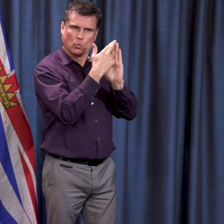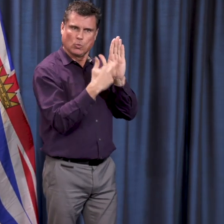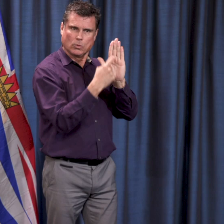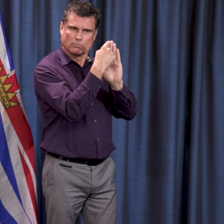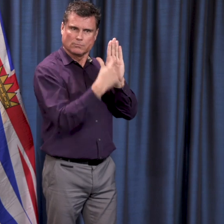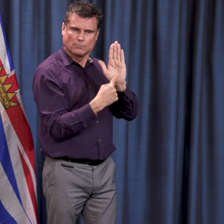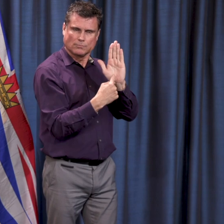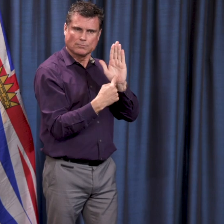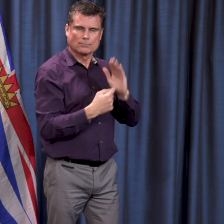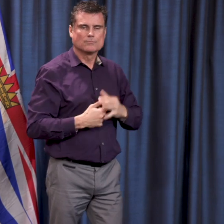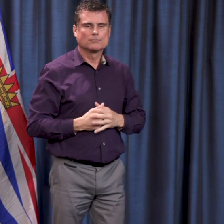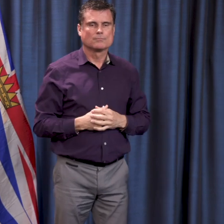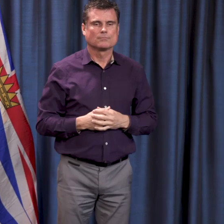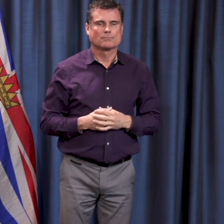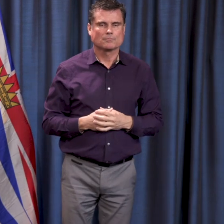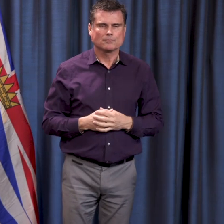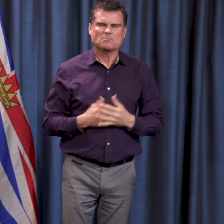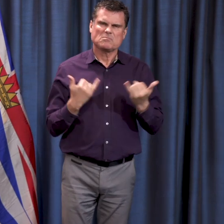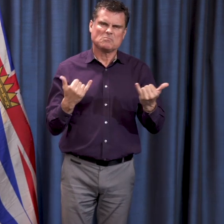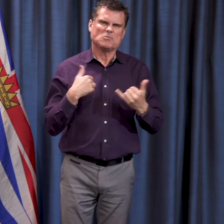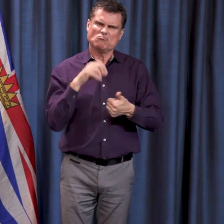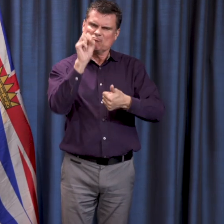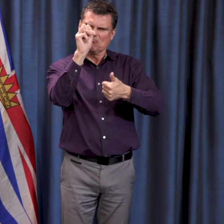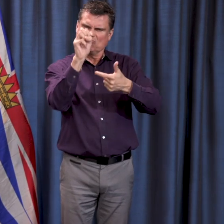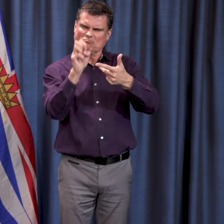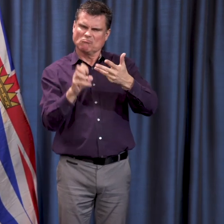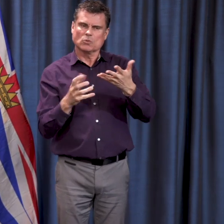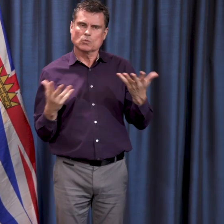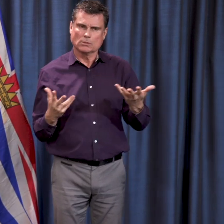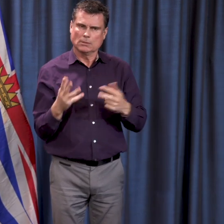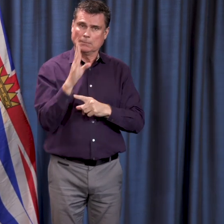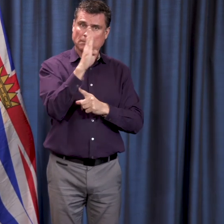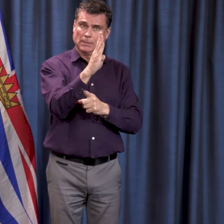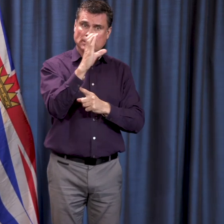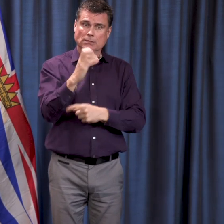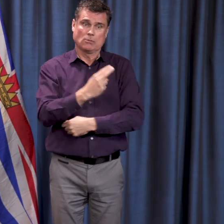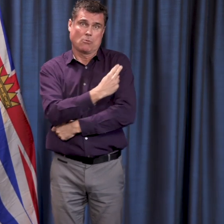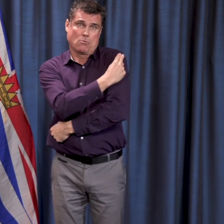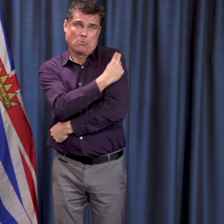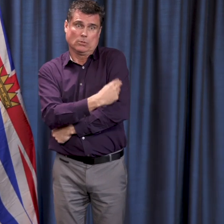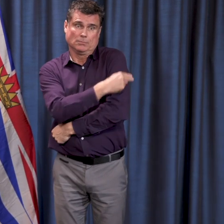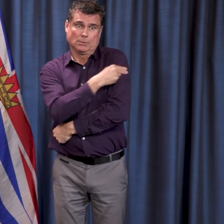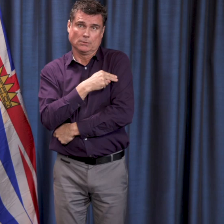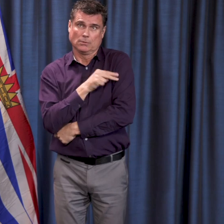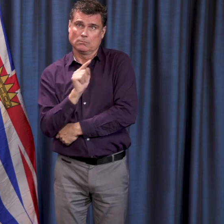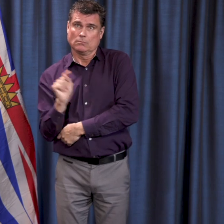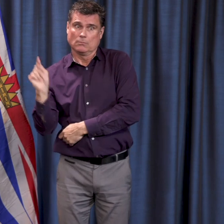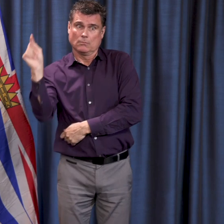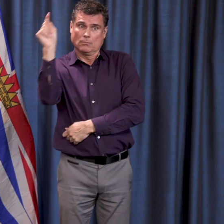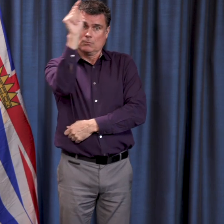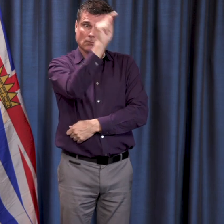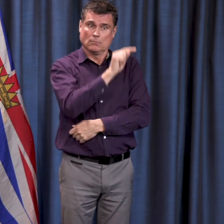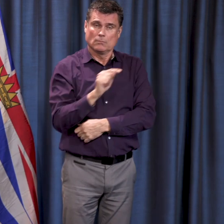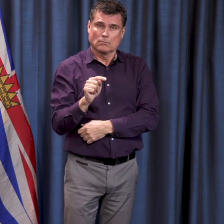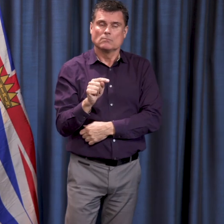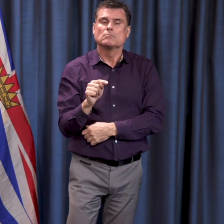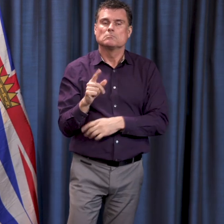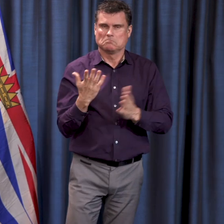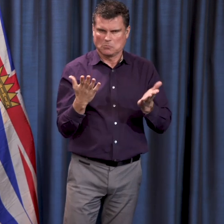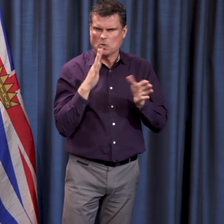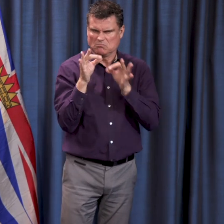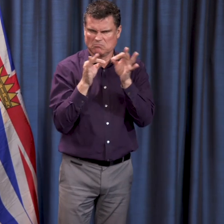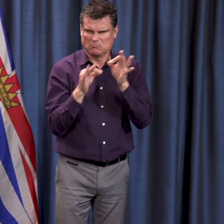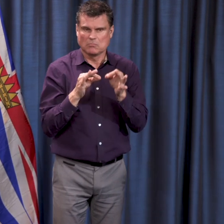occupancy in BC hospitals and acute care hospitals in BC. We have added more now